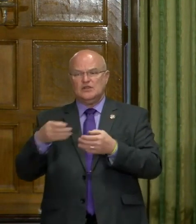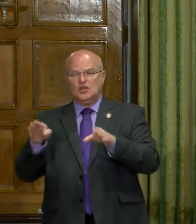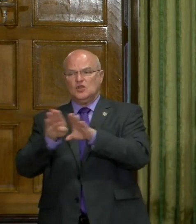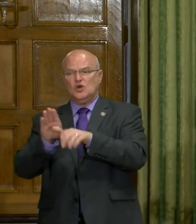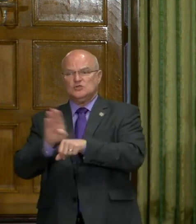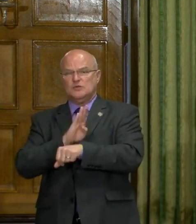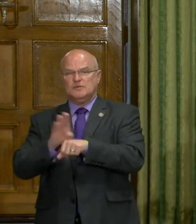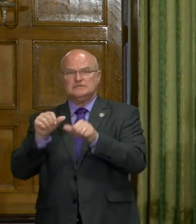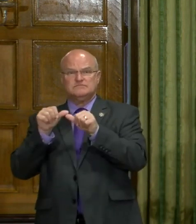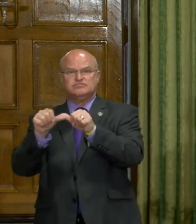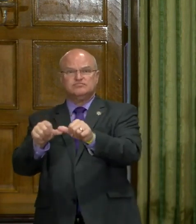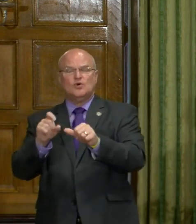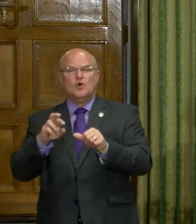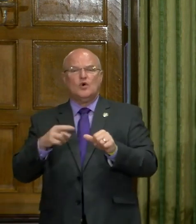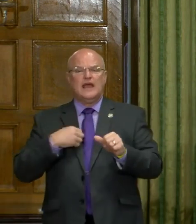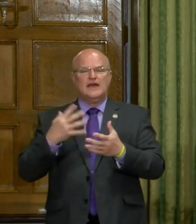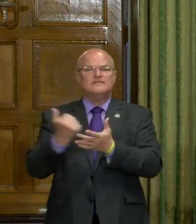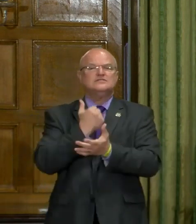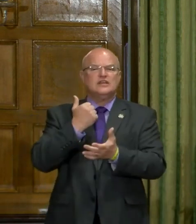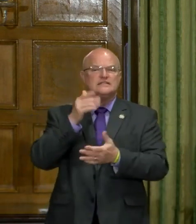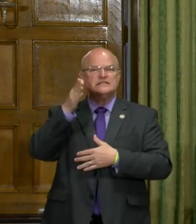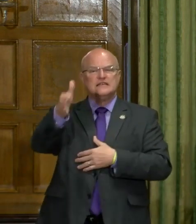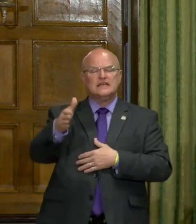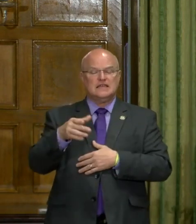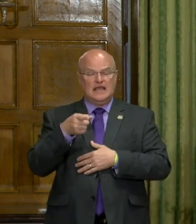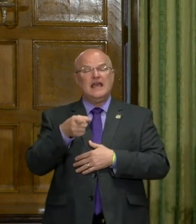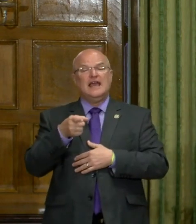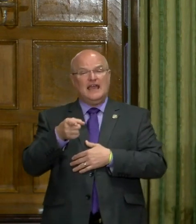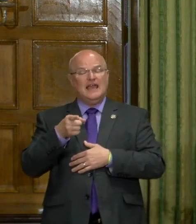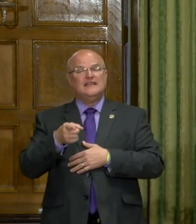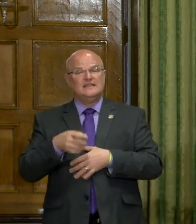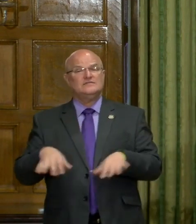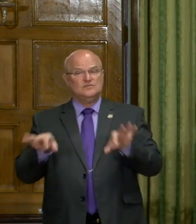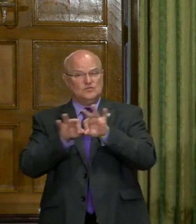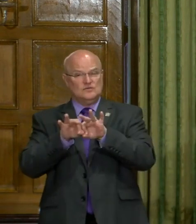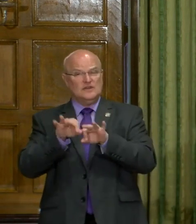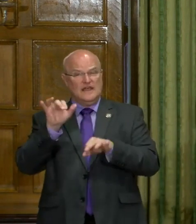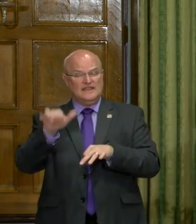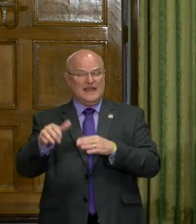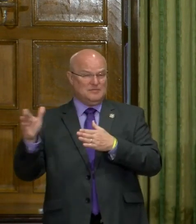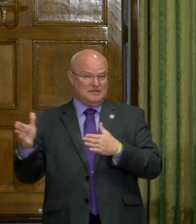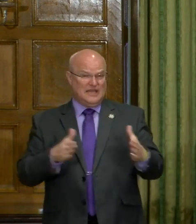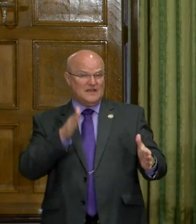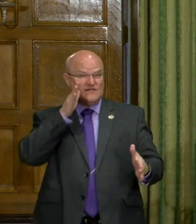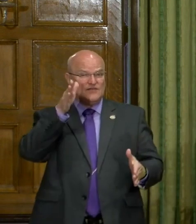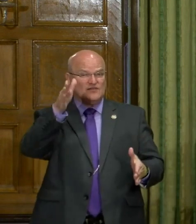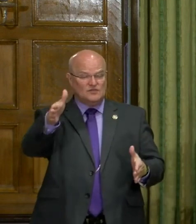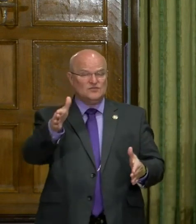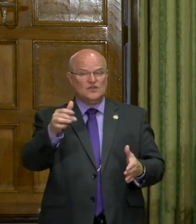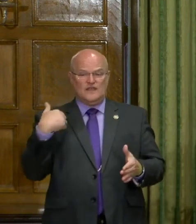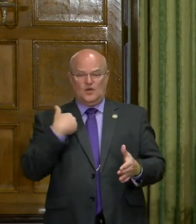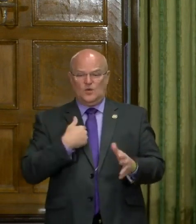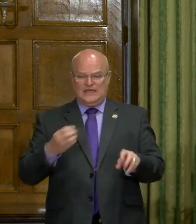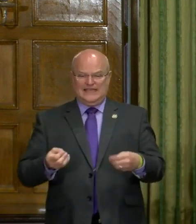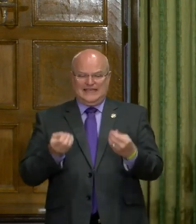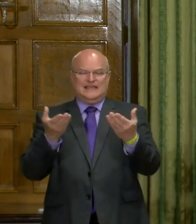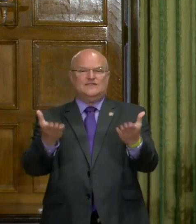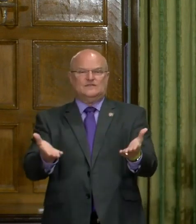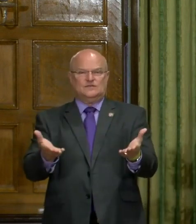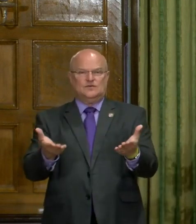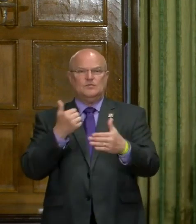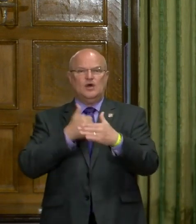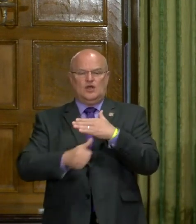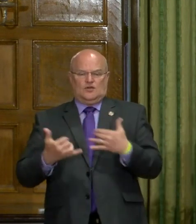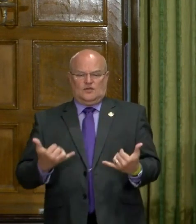up our business permanently or are we going to have a chance? And they're entitled to that kind of plan in the future to the extent we can give it to them